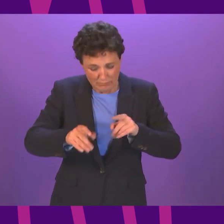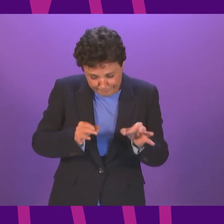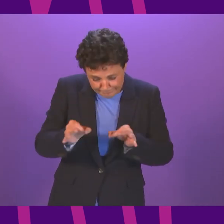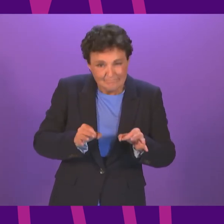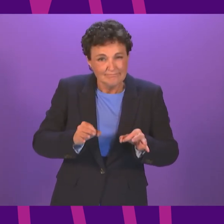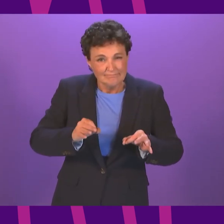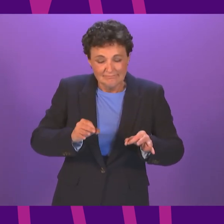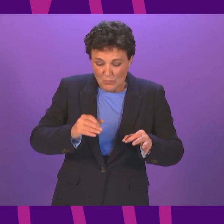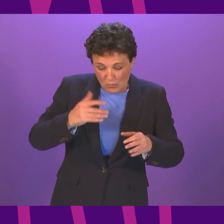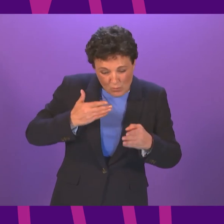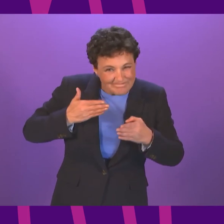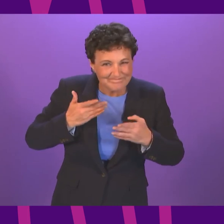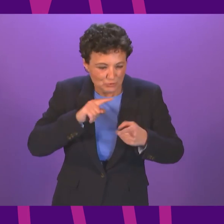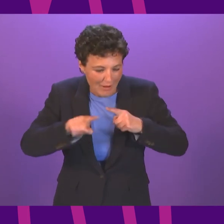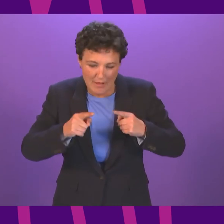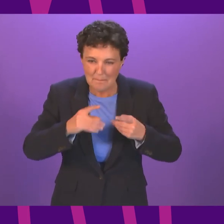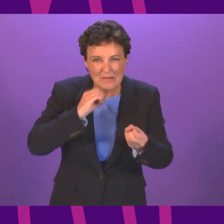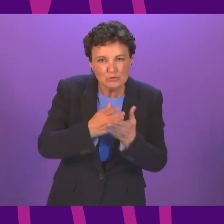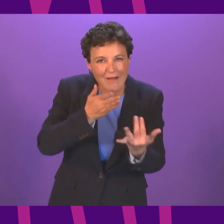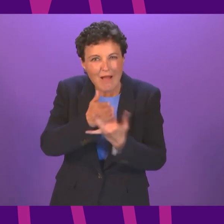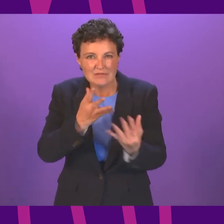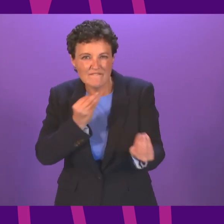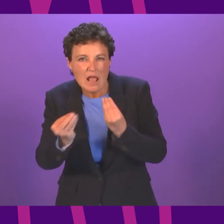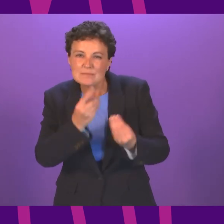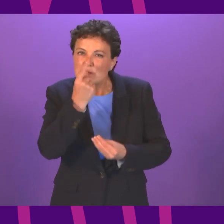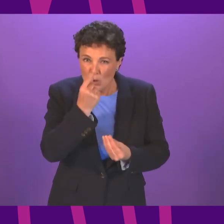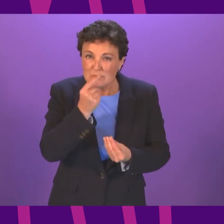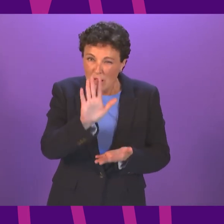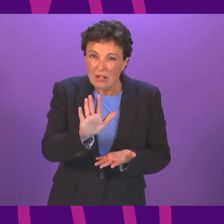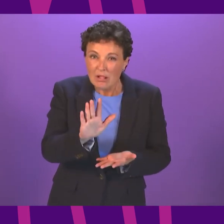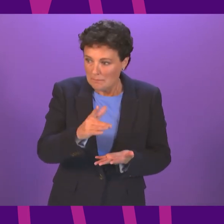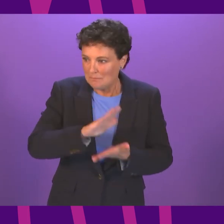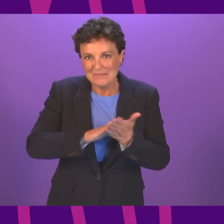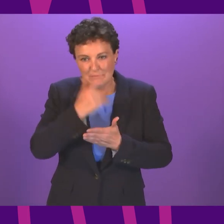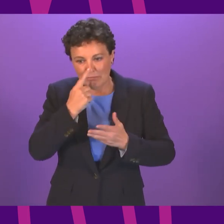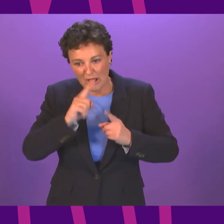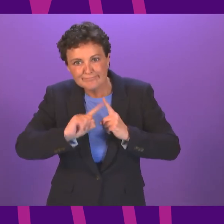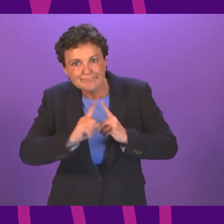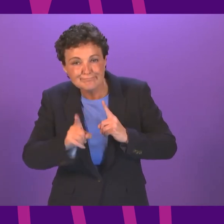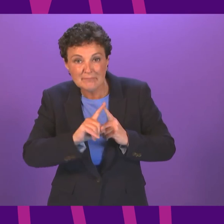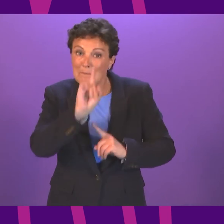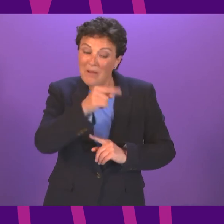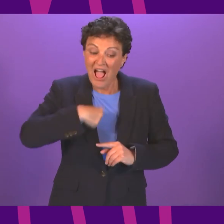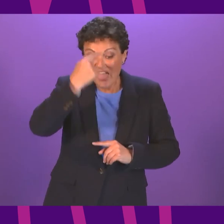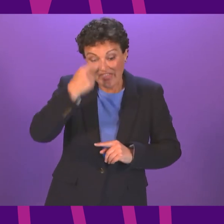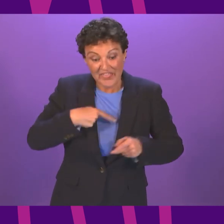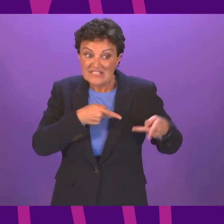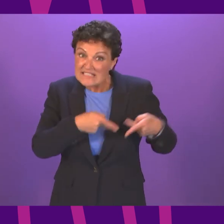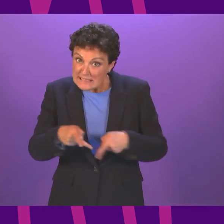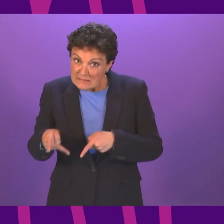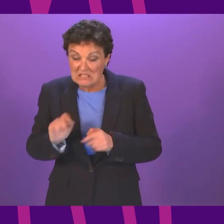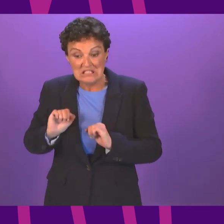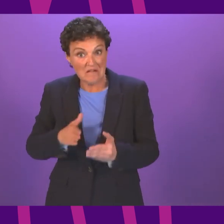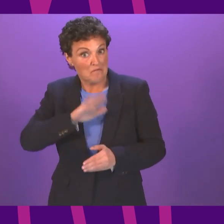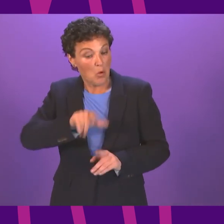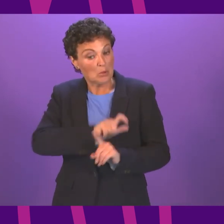access and make access as flexible as we possibly can. But I do think the system and the service that community pharmacies are